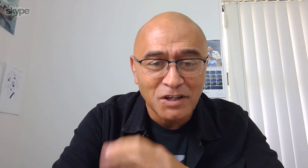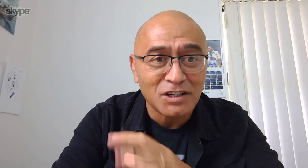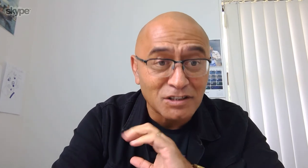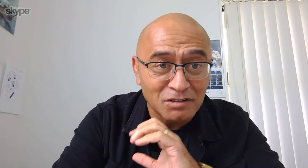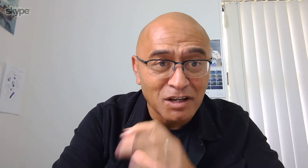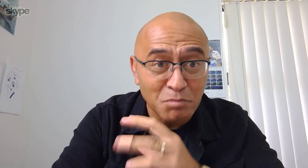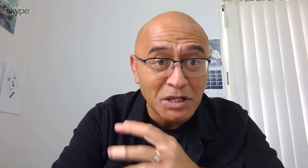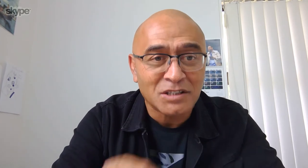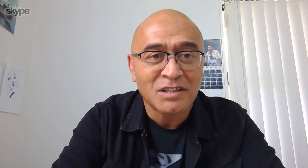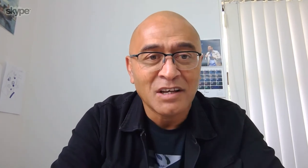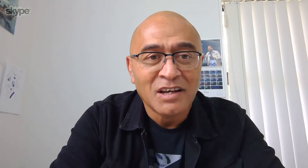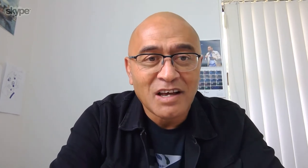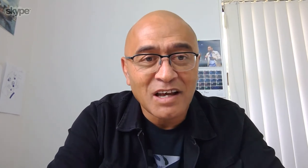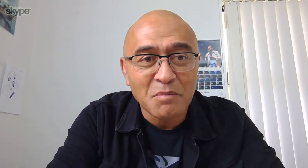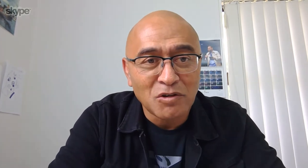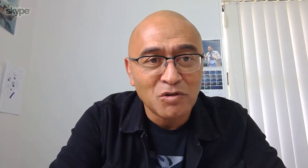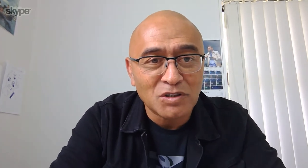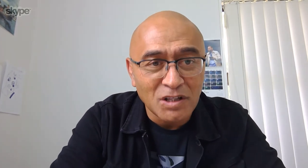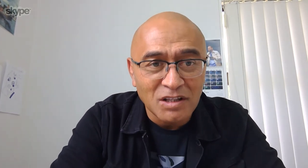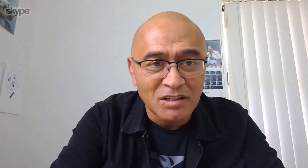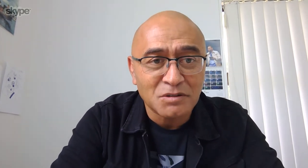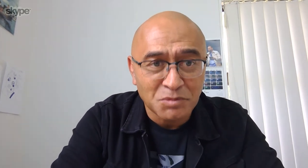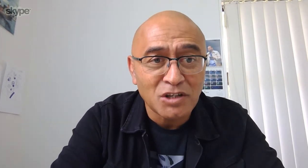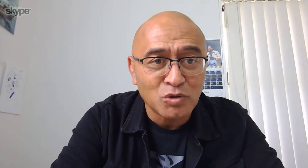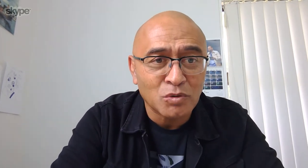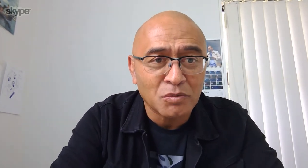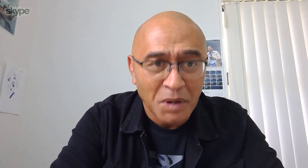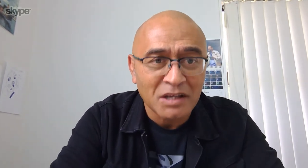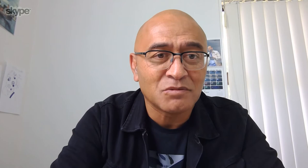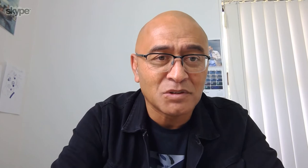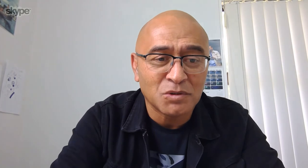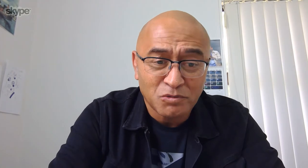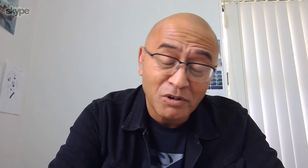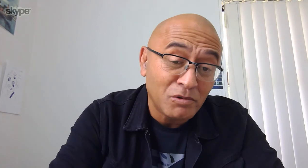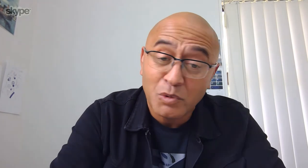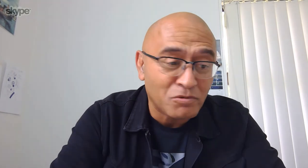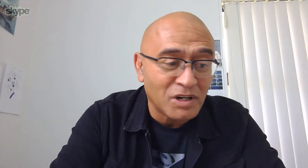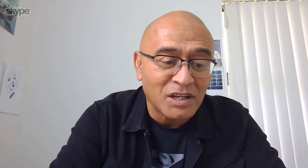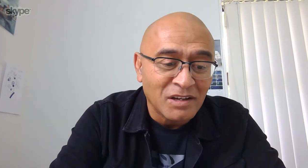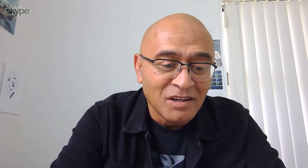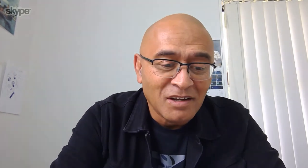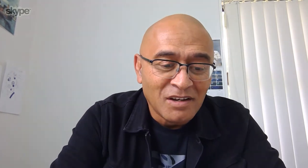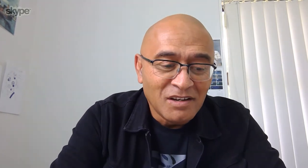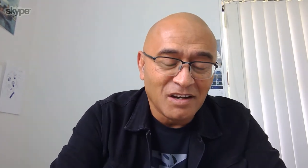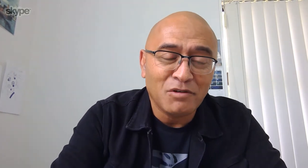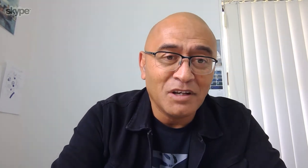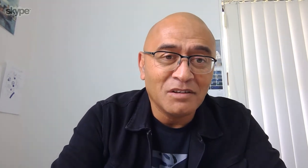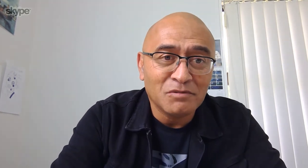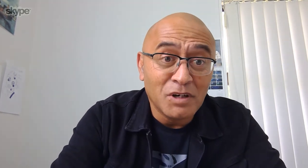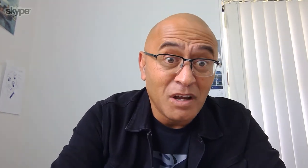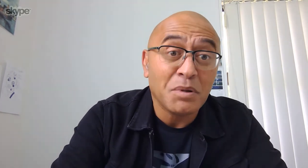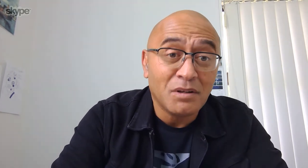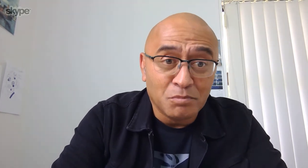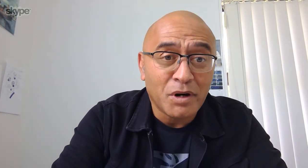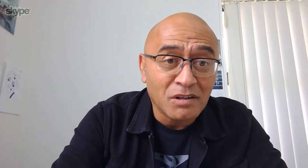of veggies and meats coming through. So there's substantial packs, which we're really, you know, really